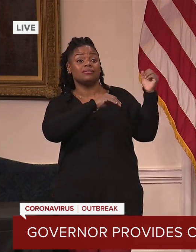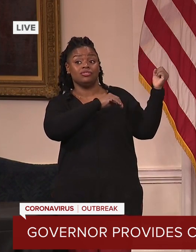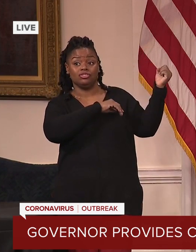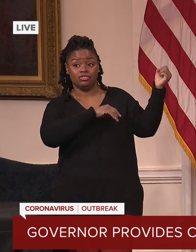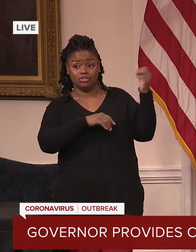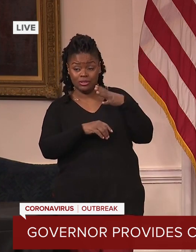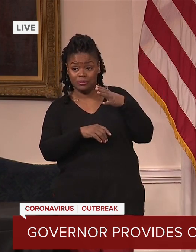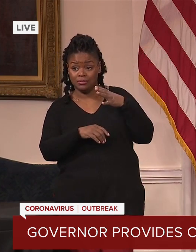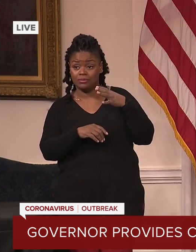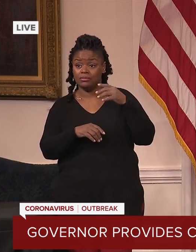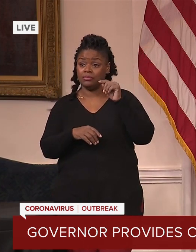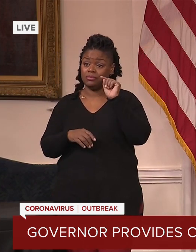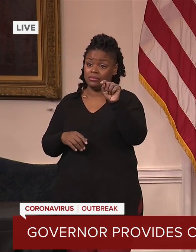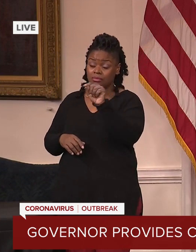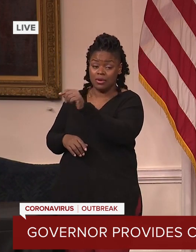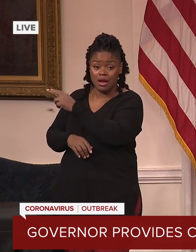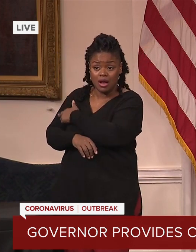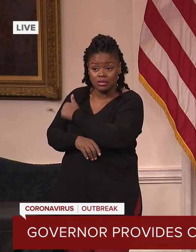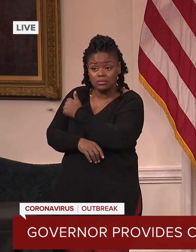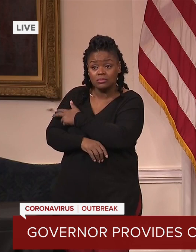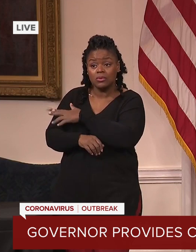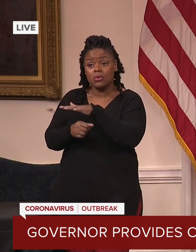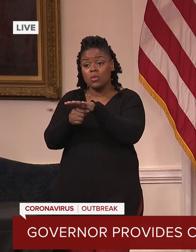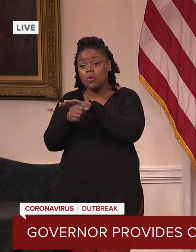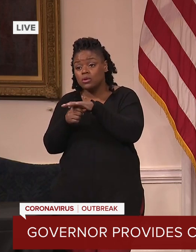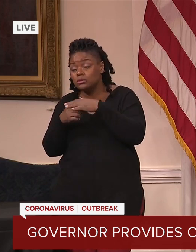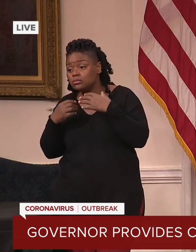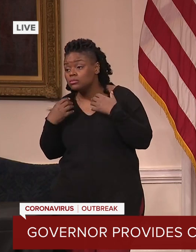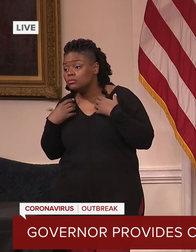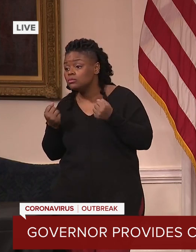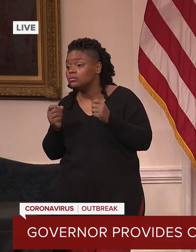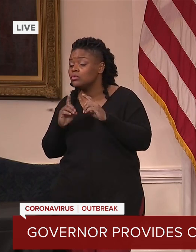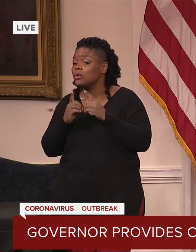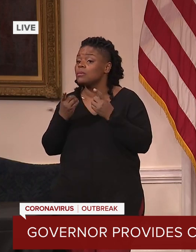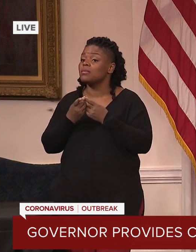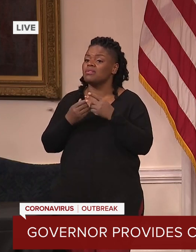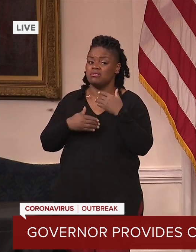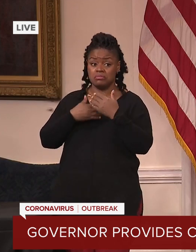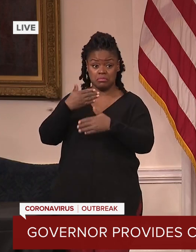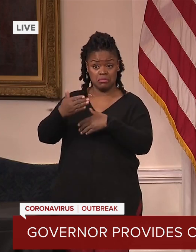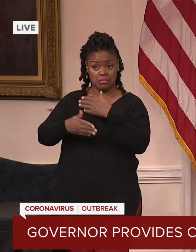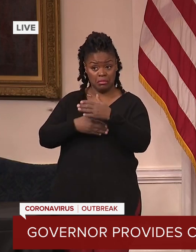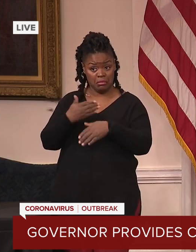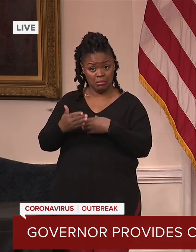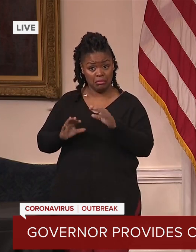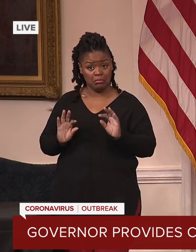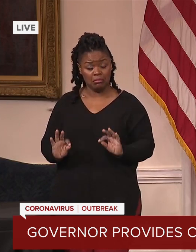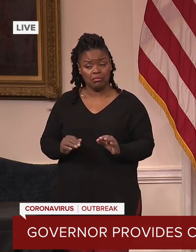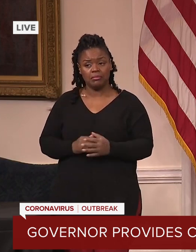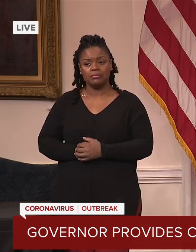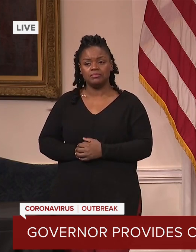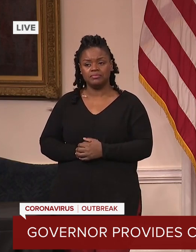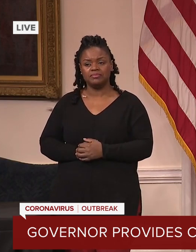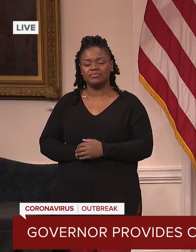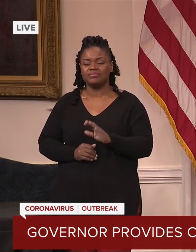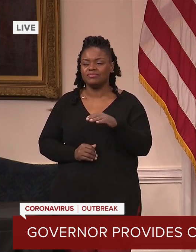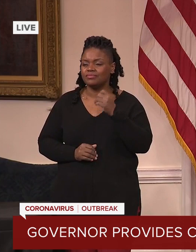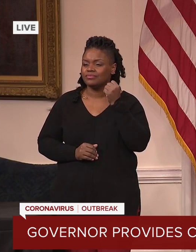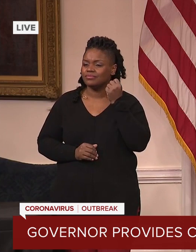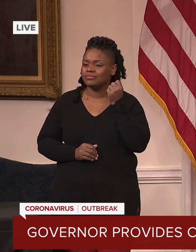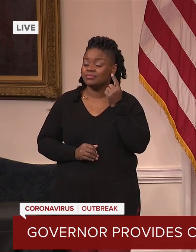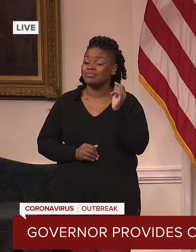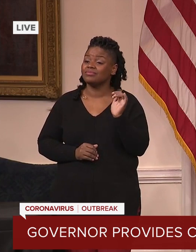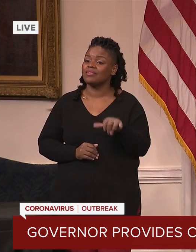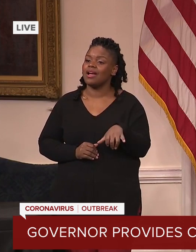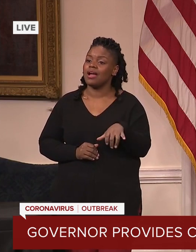gets delivered here to the state directly to a certain facility. And that's before vaccination even